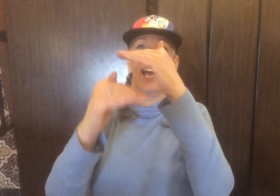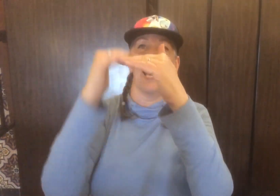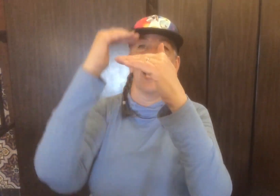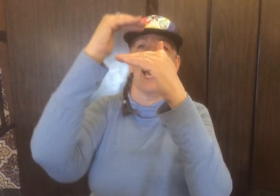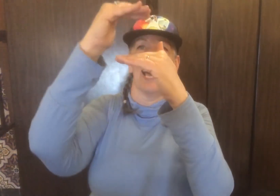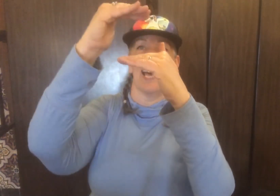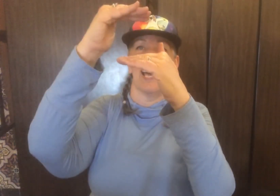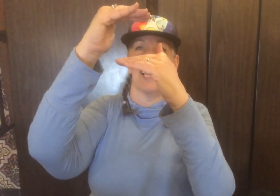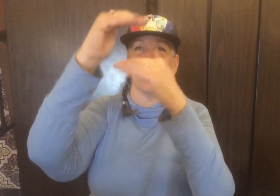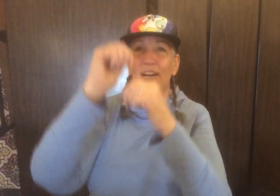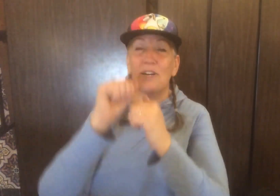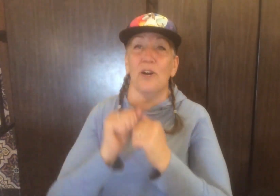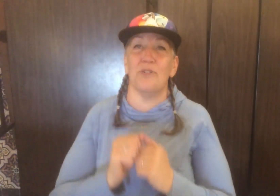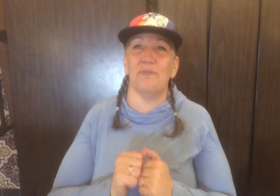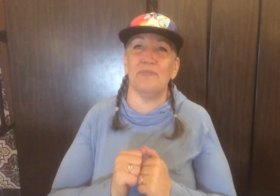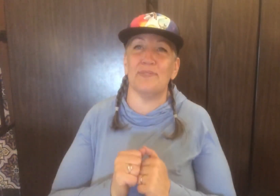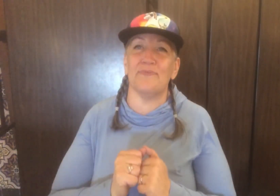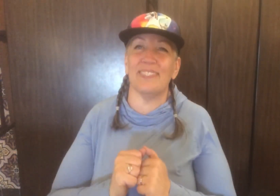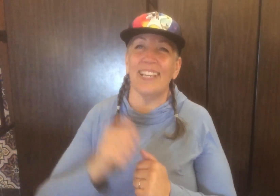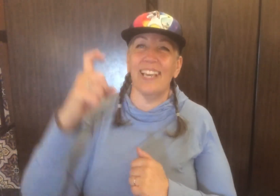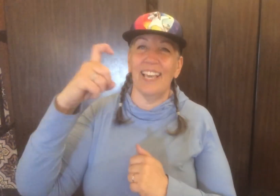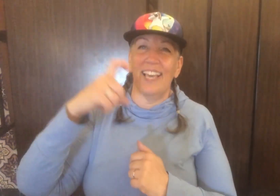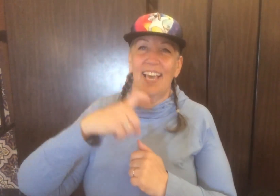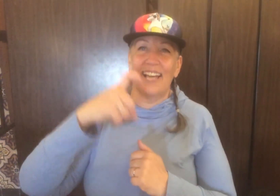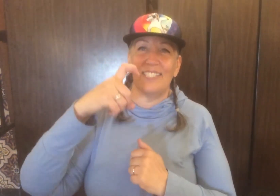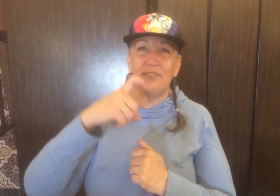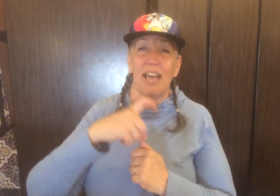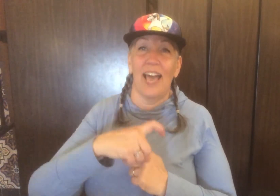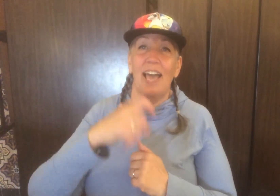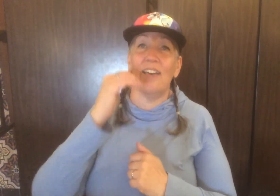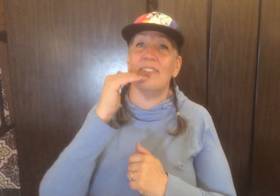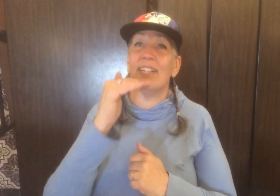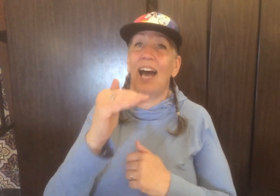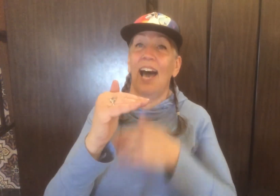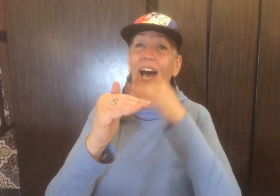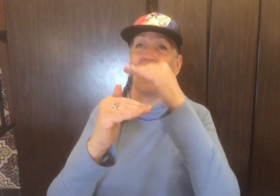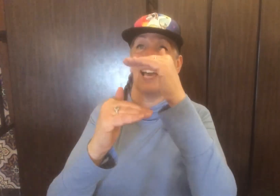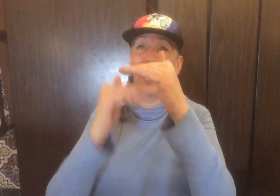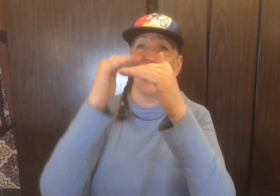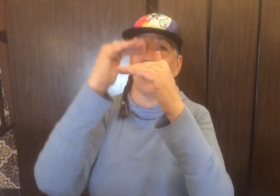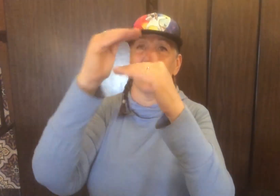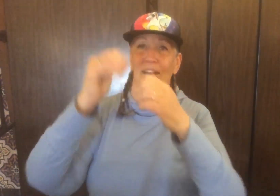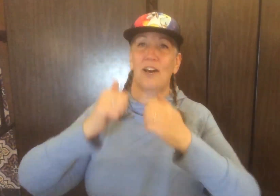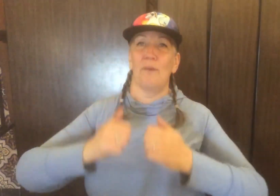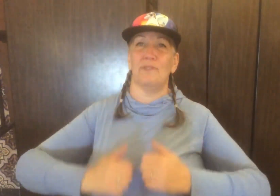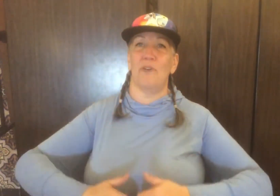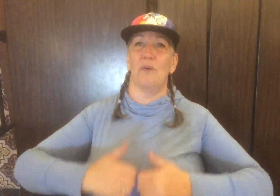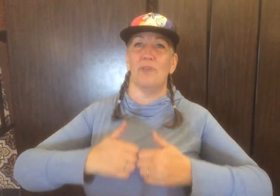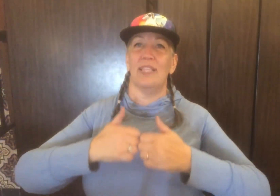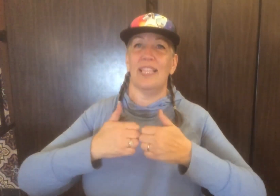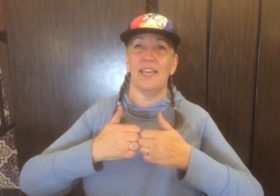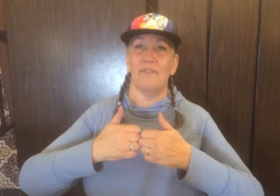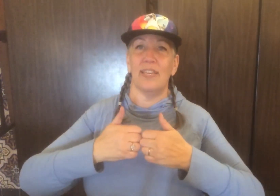high hopes Had to have high, high hopes for a living